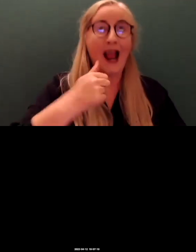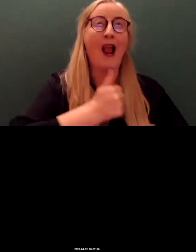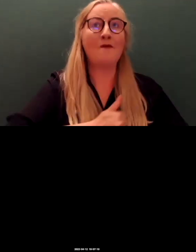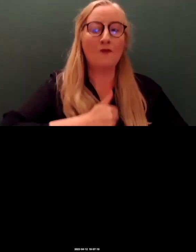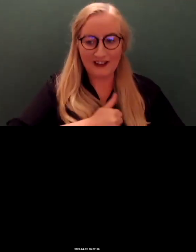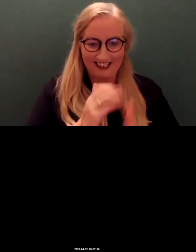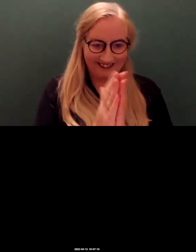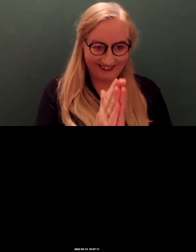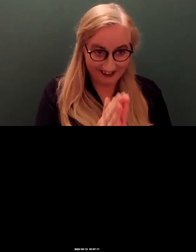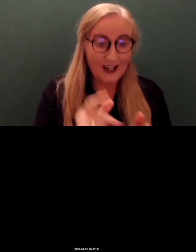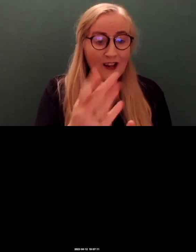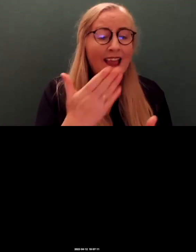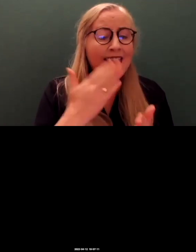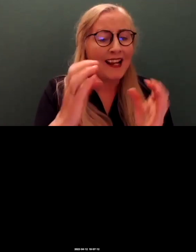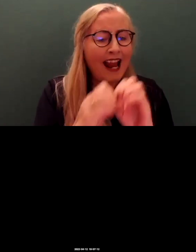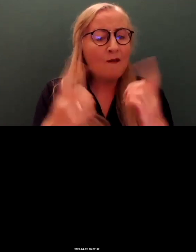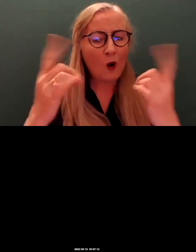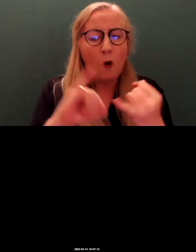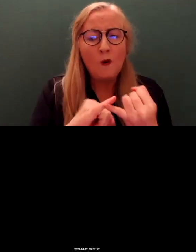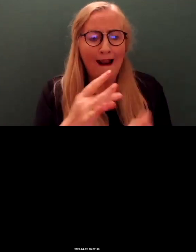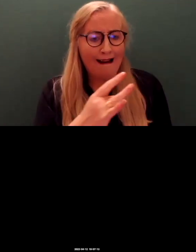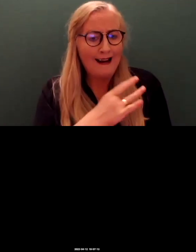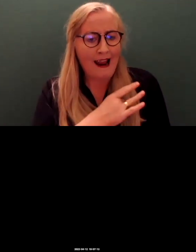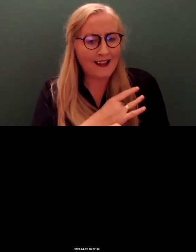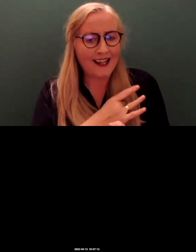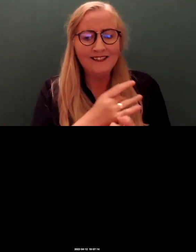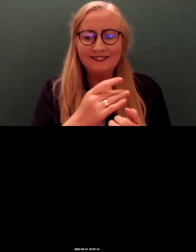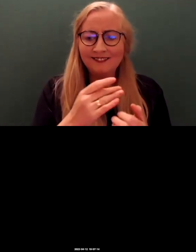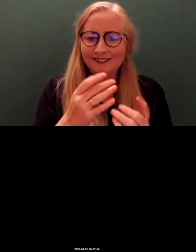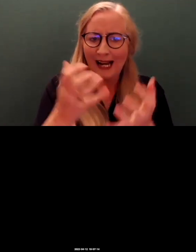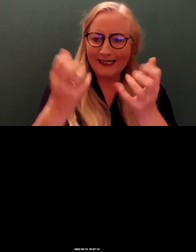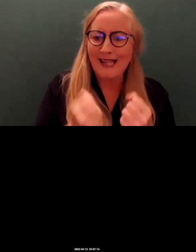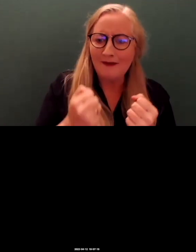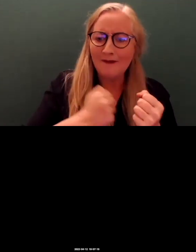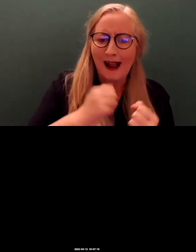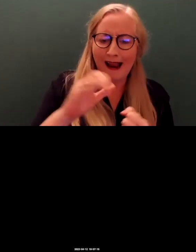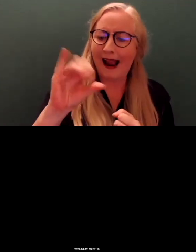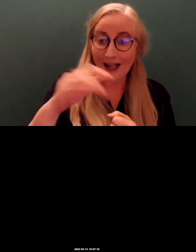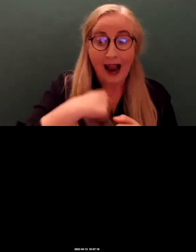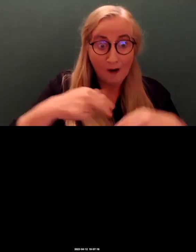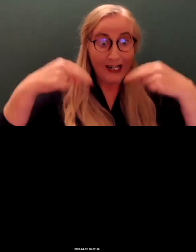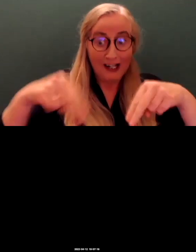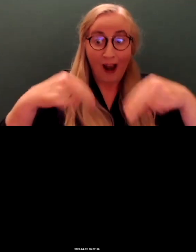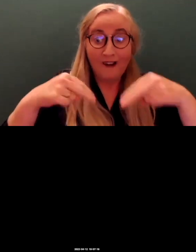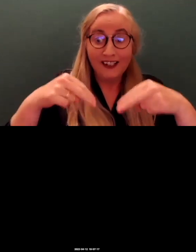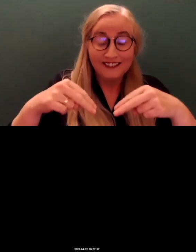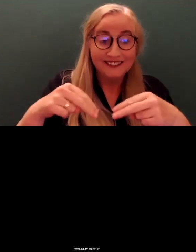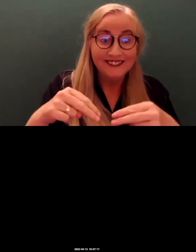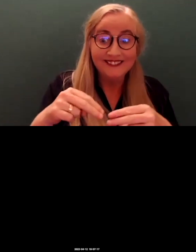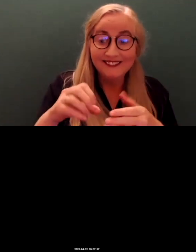And thanks to everybody who was very kind about my video, my ISL video. I was very nervous about putting it up, and everyone was very kind about it. So I